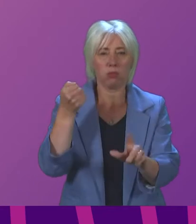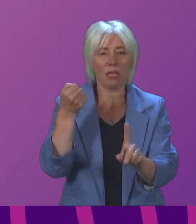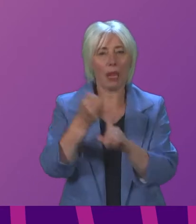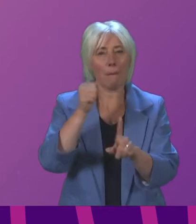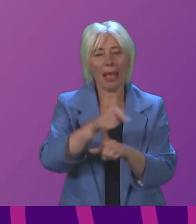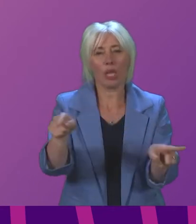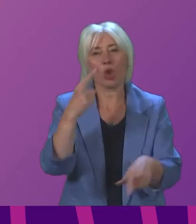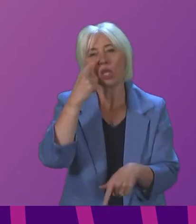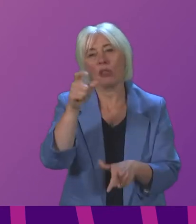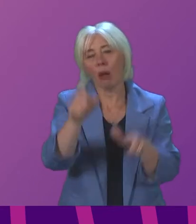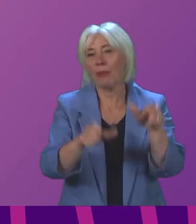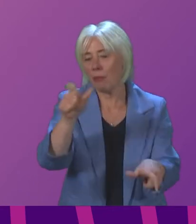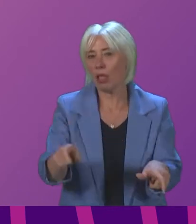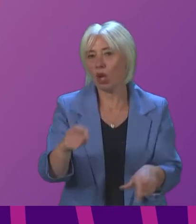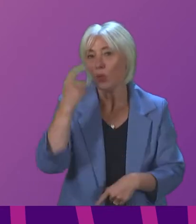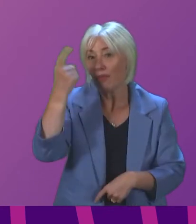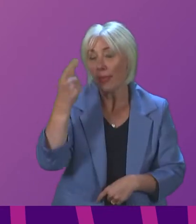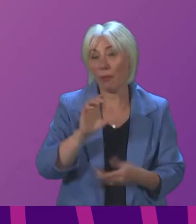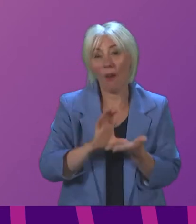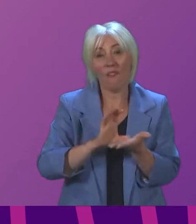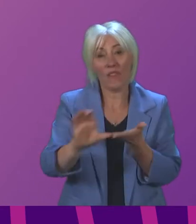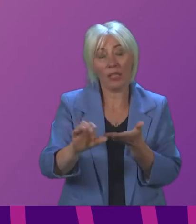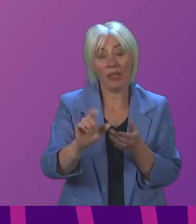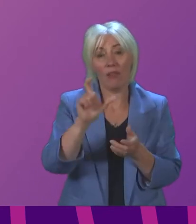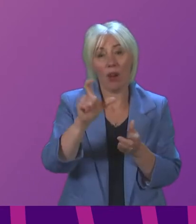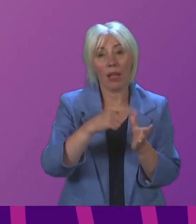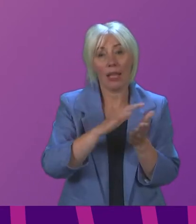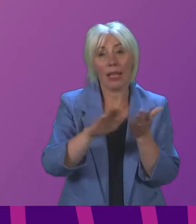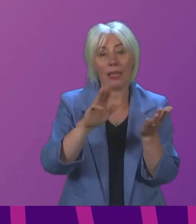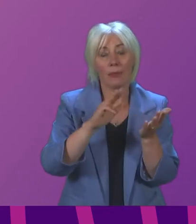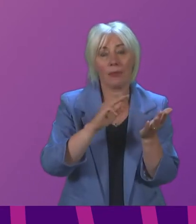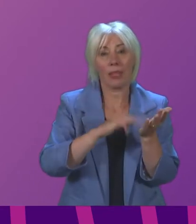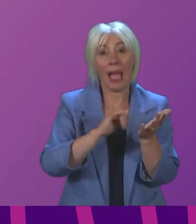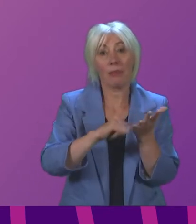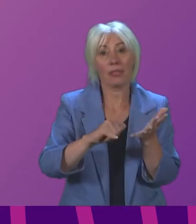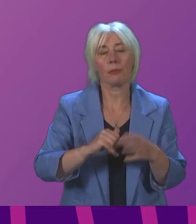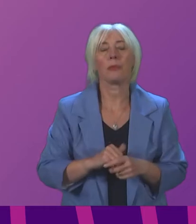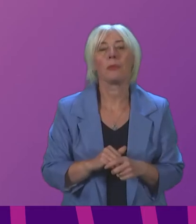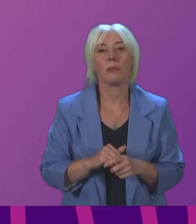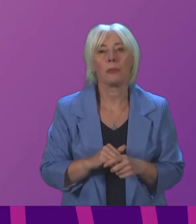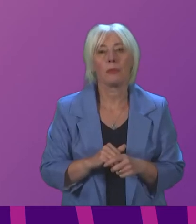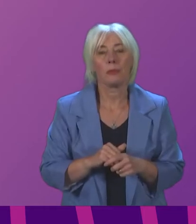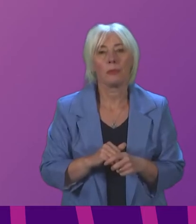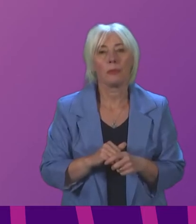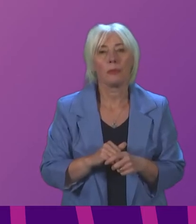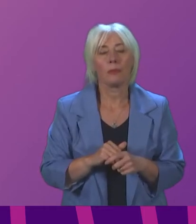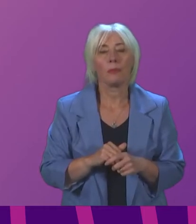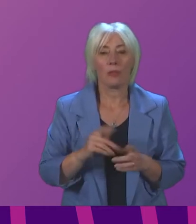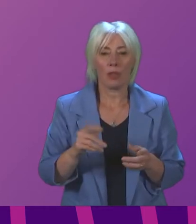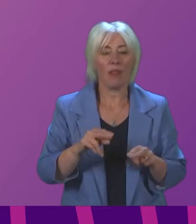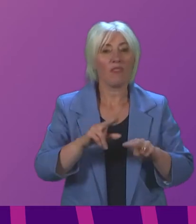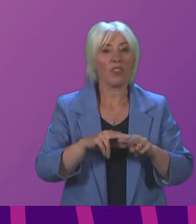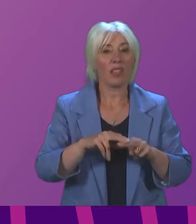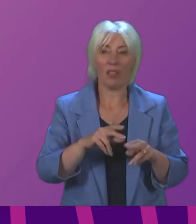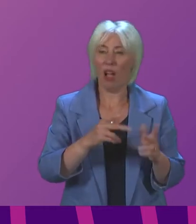how that leads to consider the issue of funding for CAMs And then we had a number of members who spoke about the economy Finlay